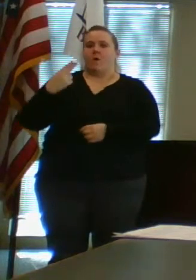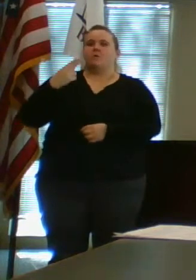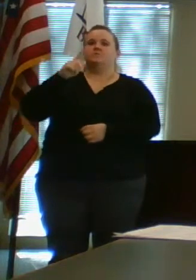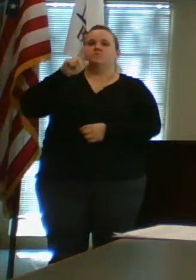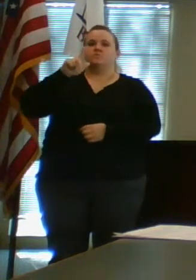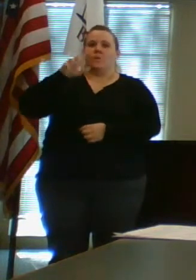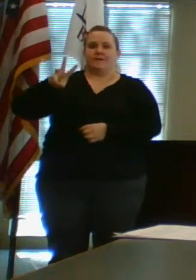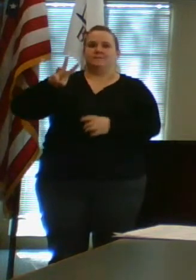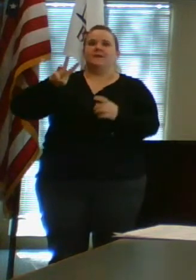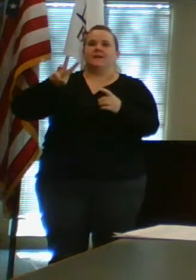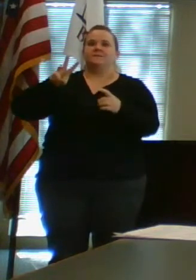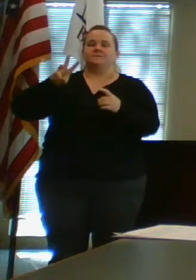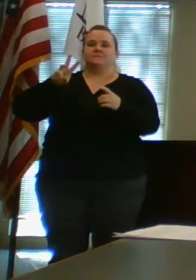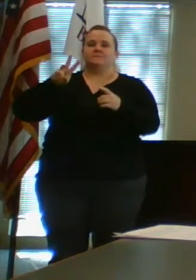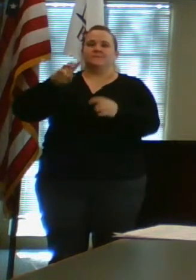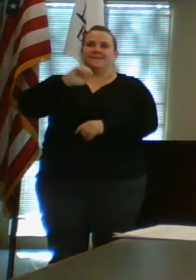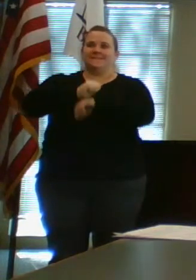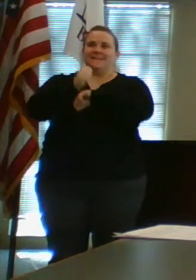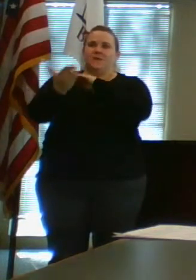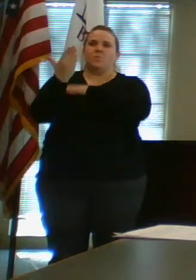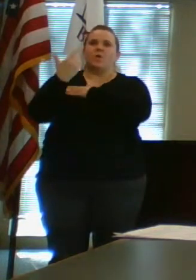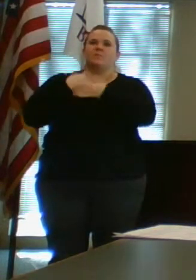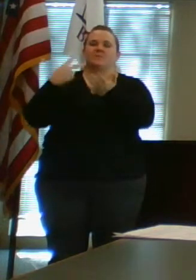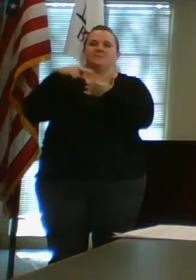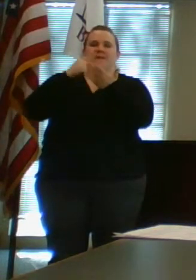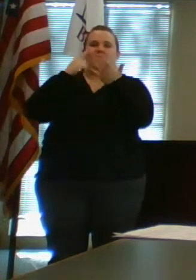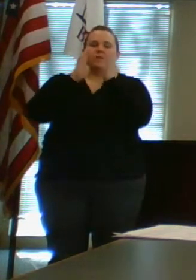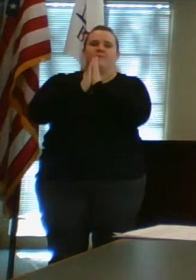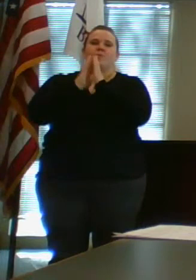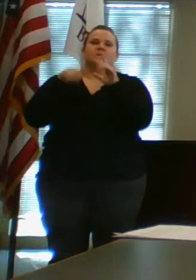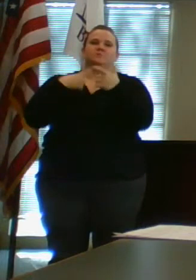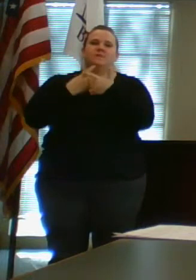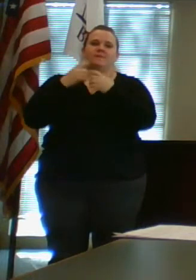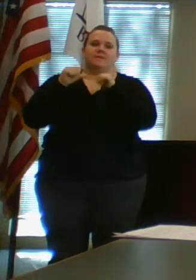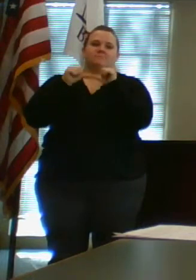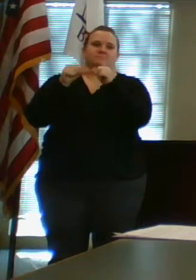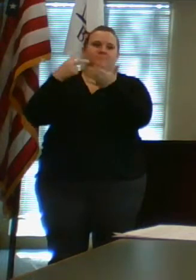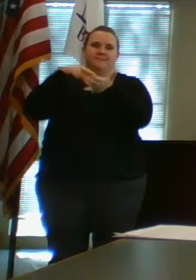for the invocation and remain standing for the flag salute.